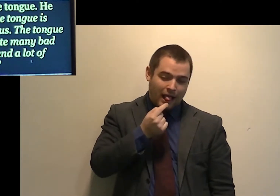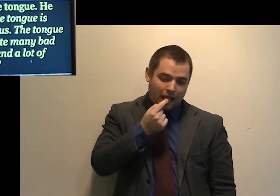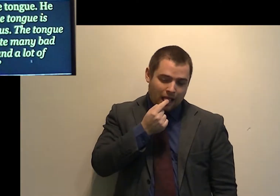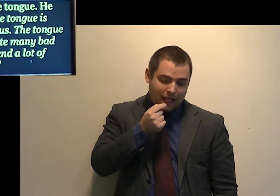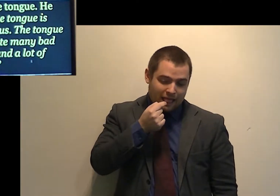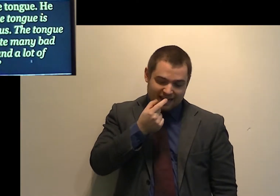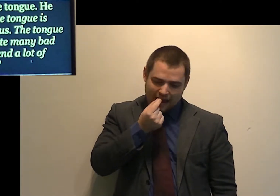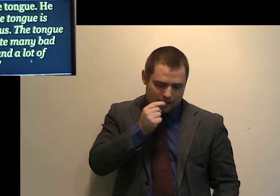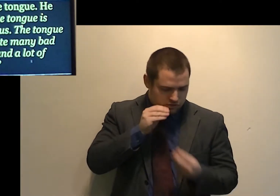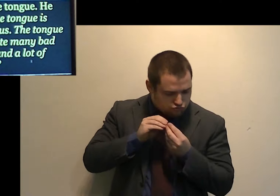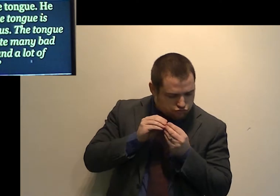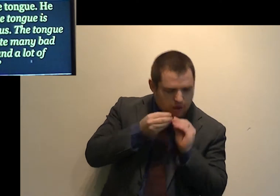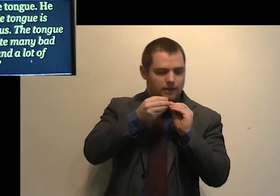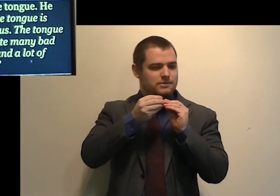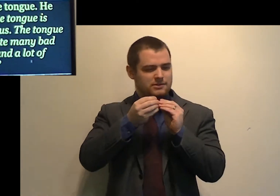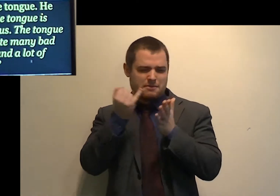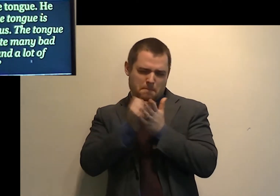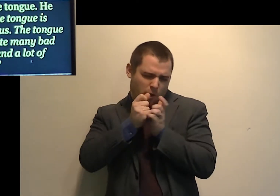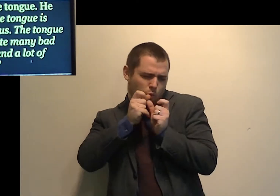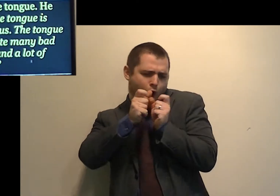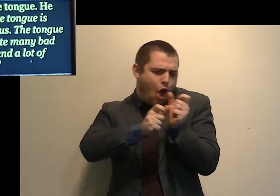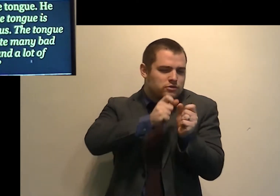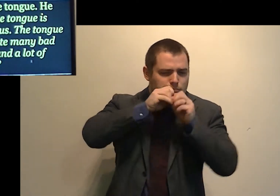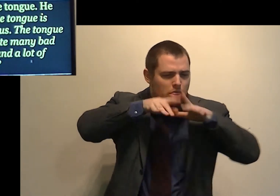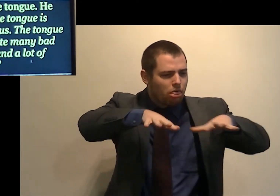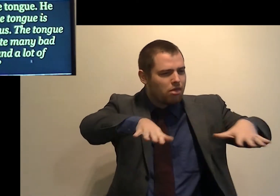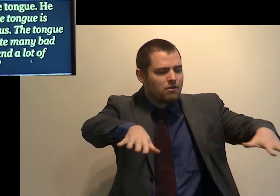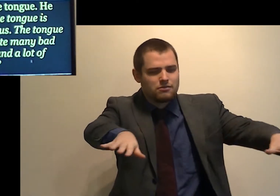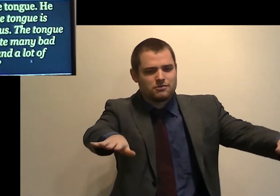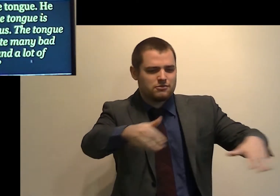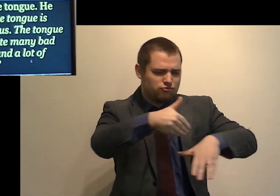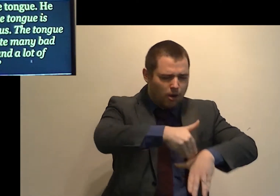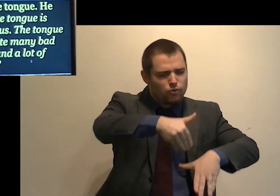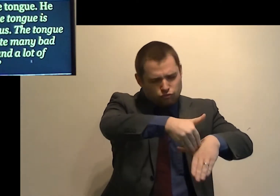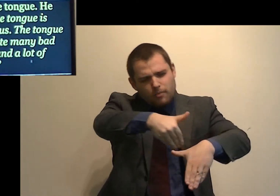create many bad words and a lot of trouble, unquote.